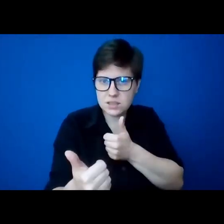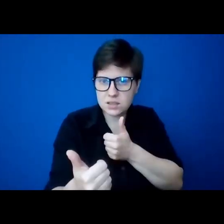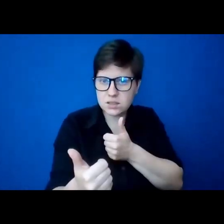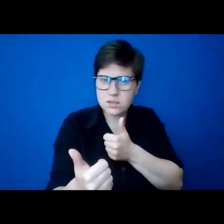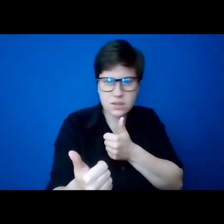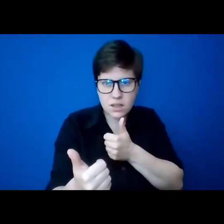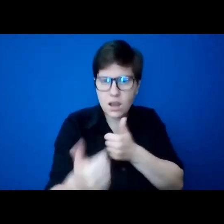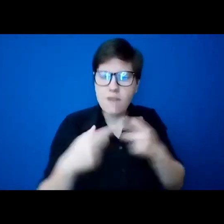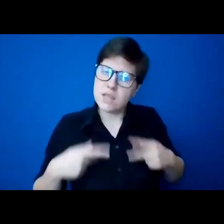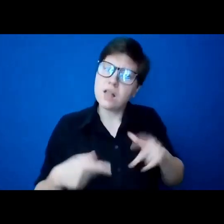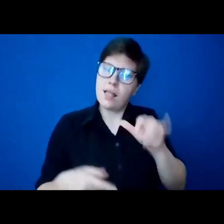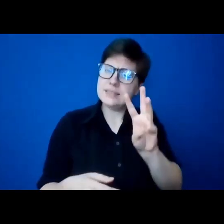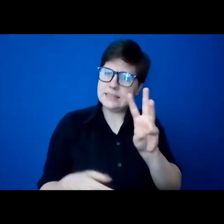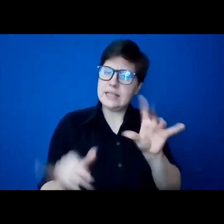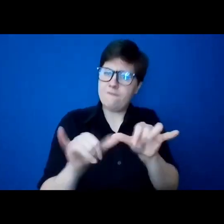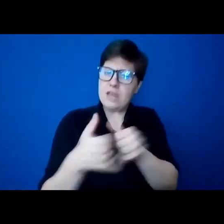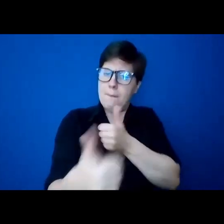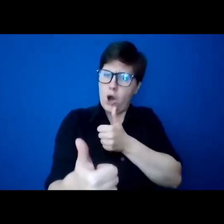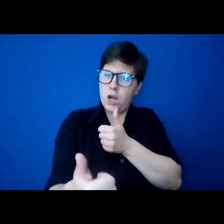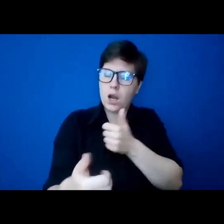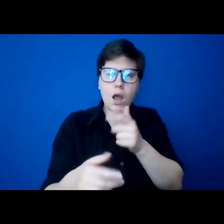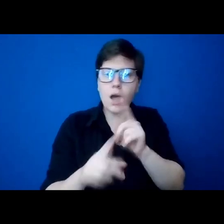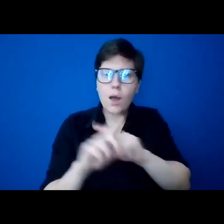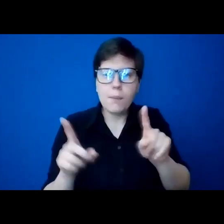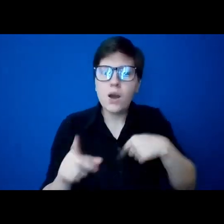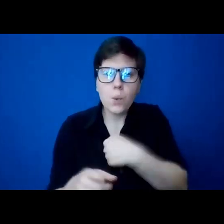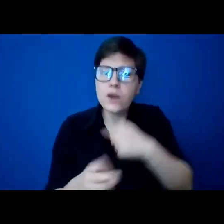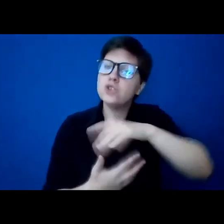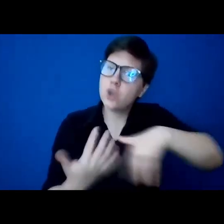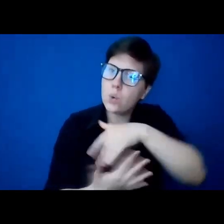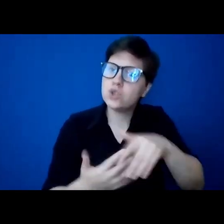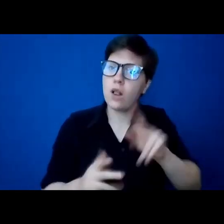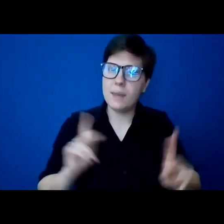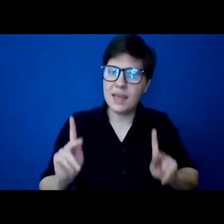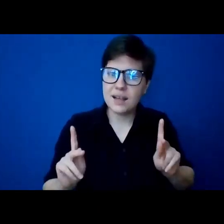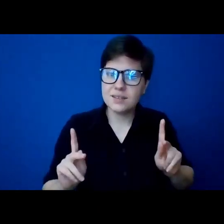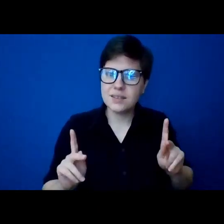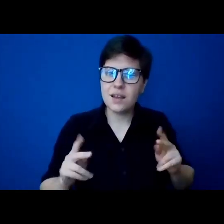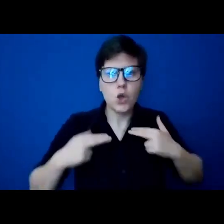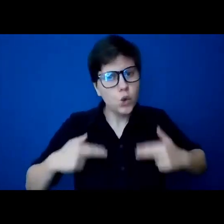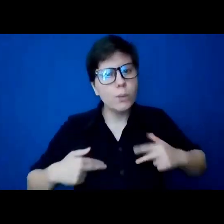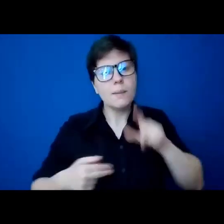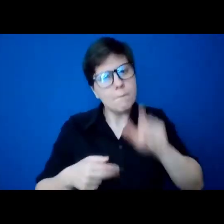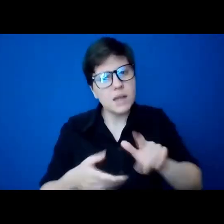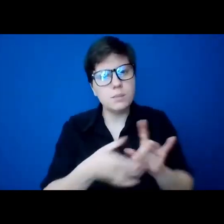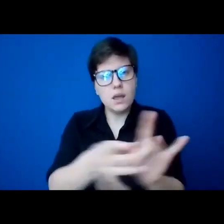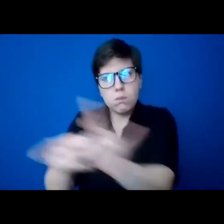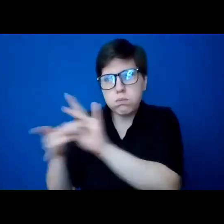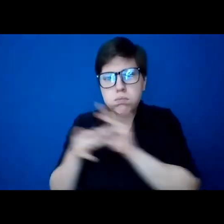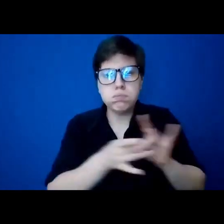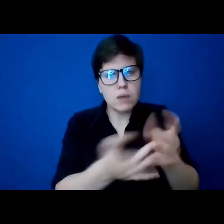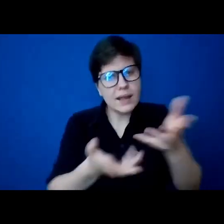social distancing. We're social beings. We need to be connected and engaged with one another.